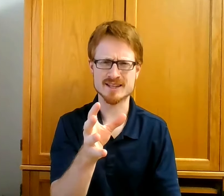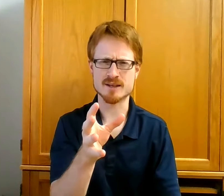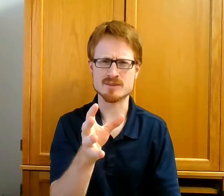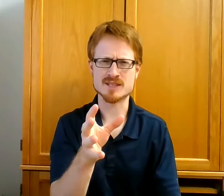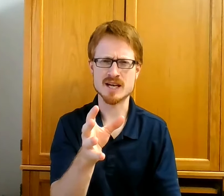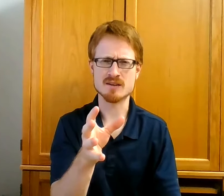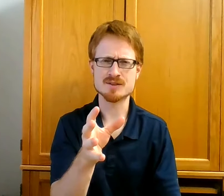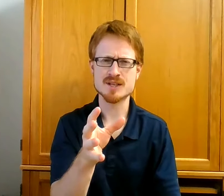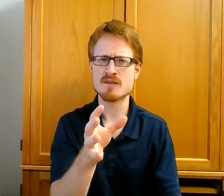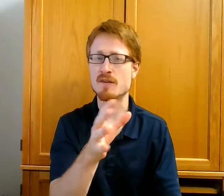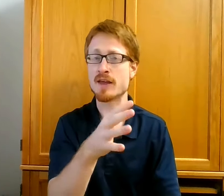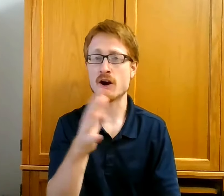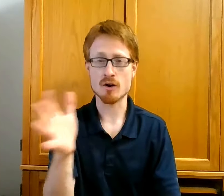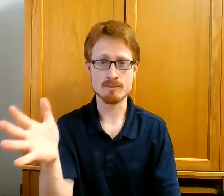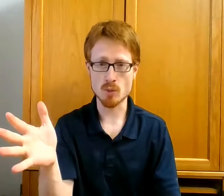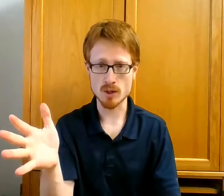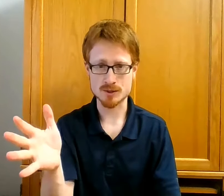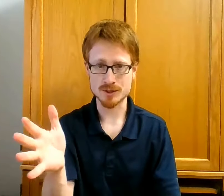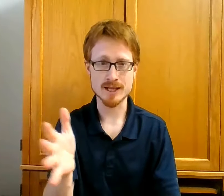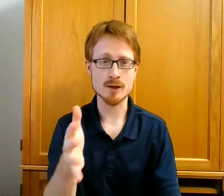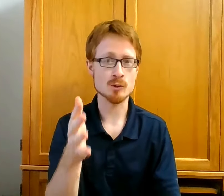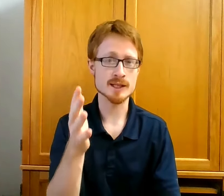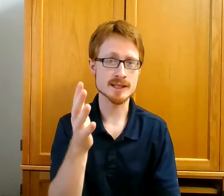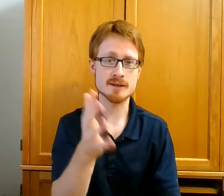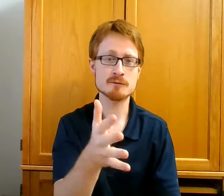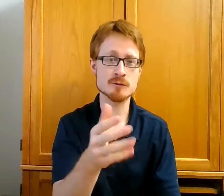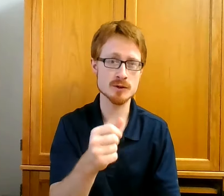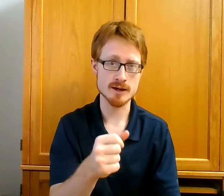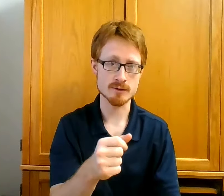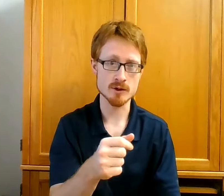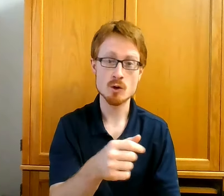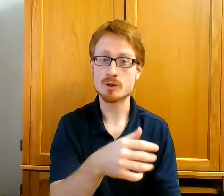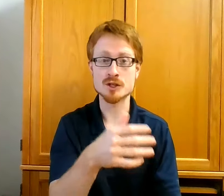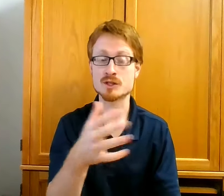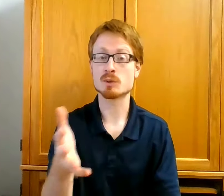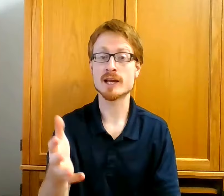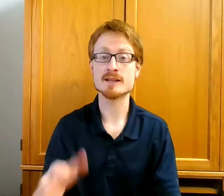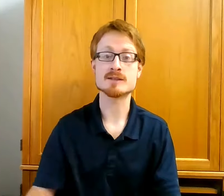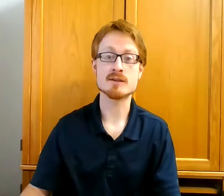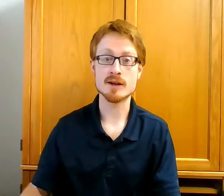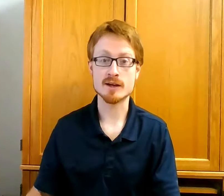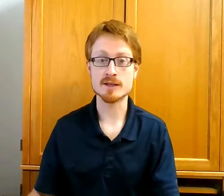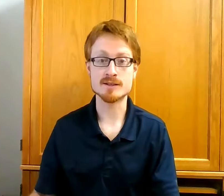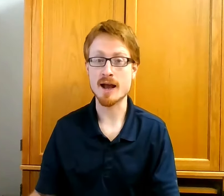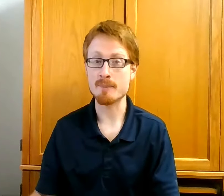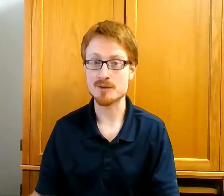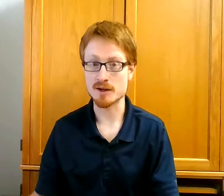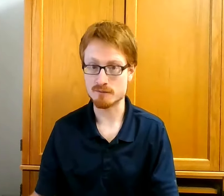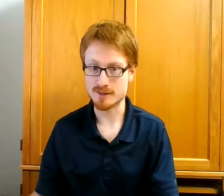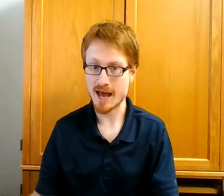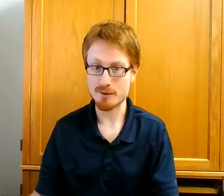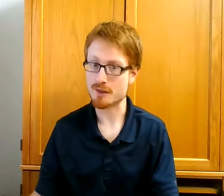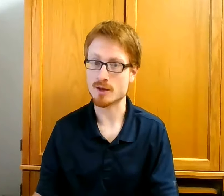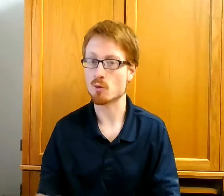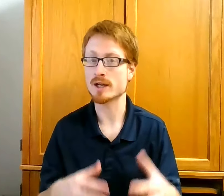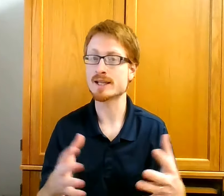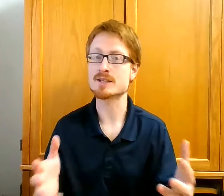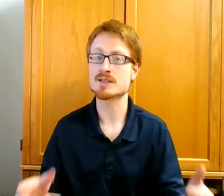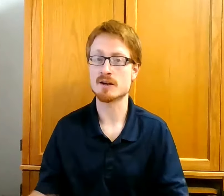themselves that they are immortal and will live forever, which explains their contempt of death and willing self